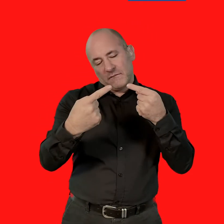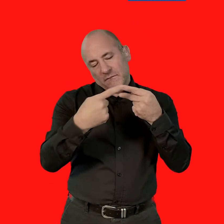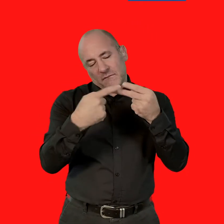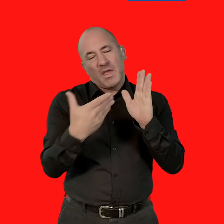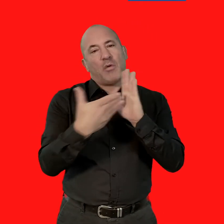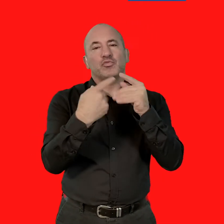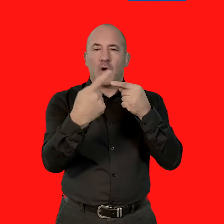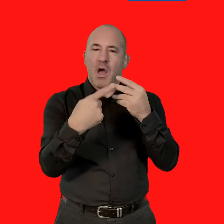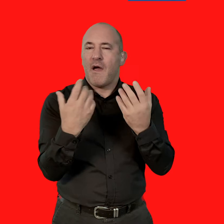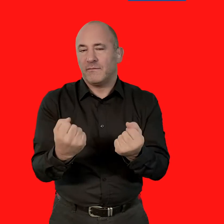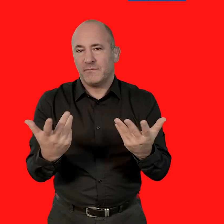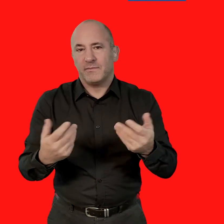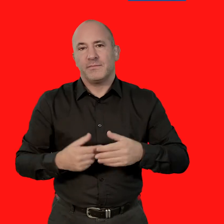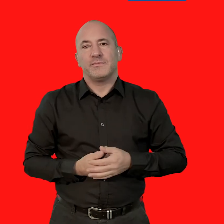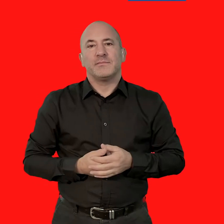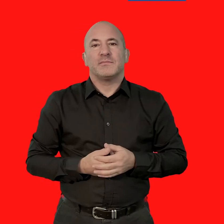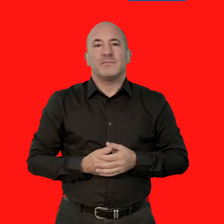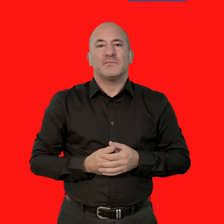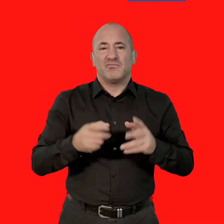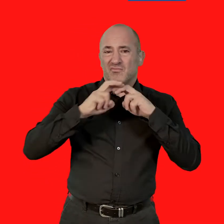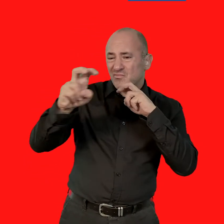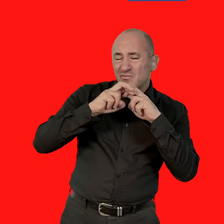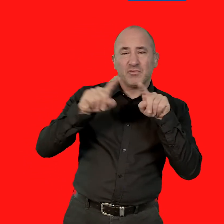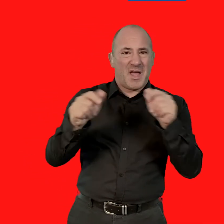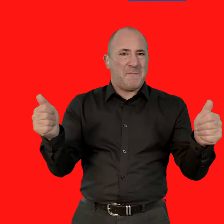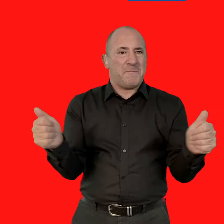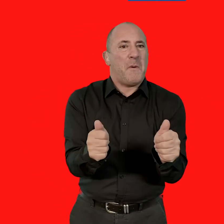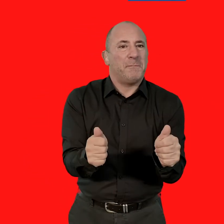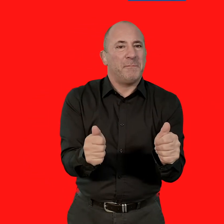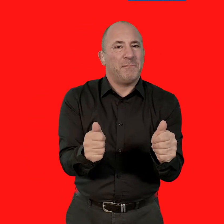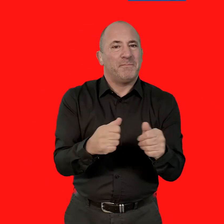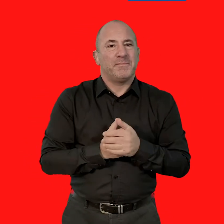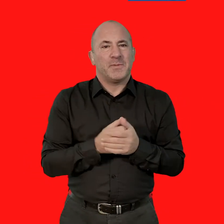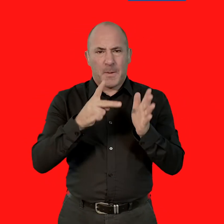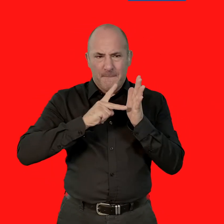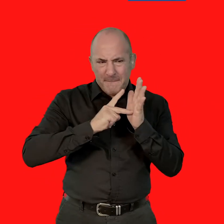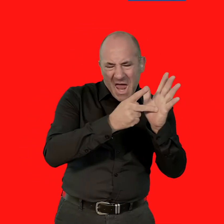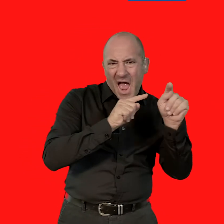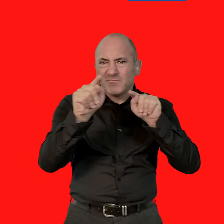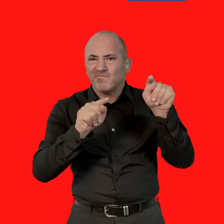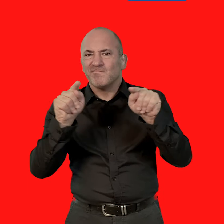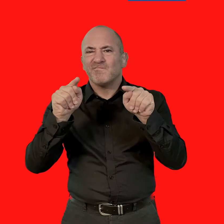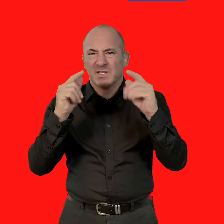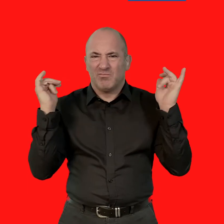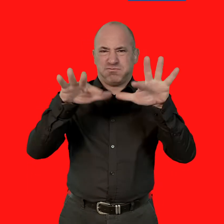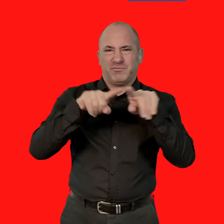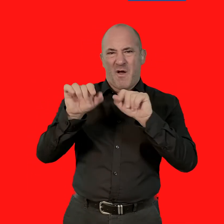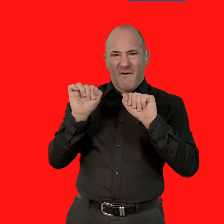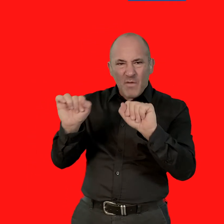Further exemptions apply. Further Reduce the number of journeys where possible. Plan ahead and avoid busy times